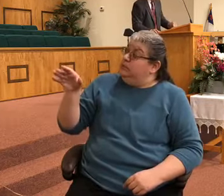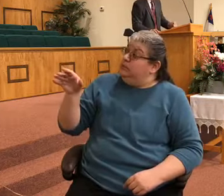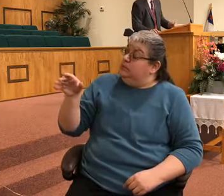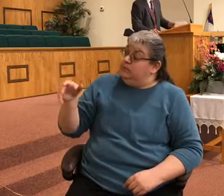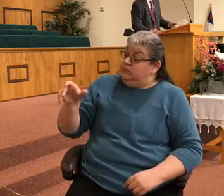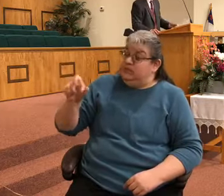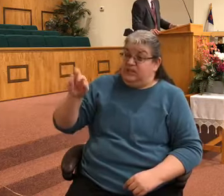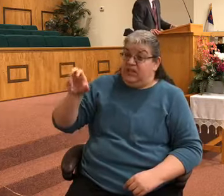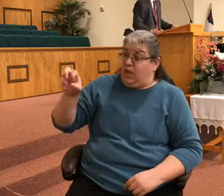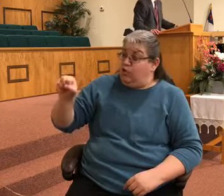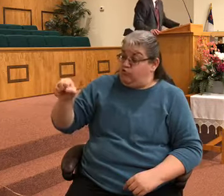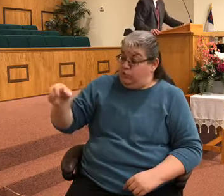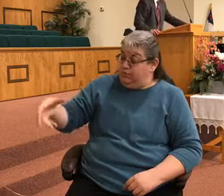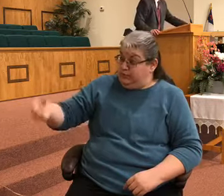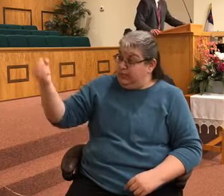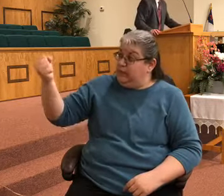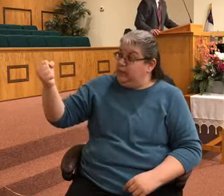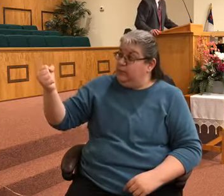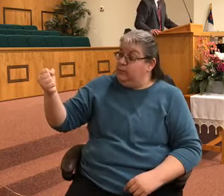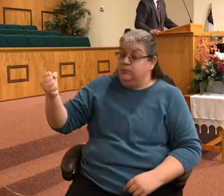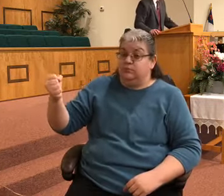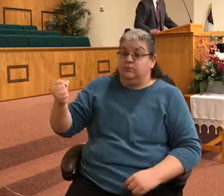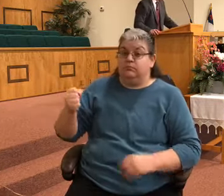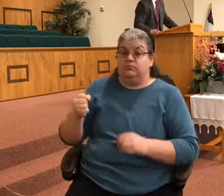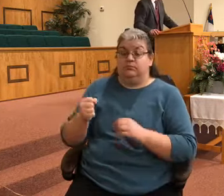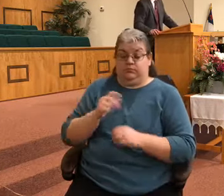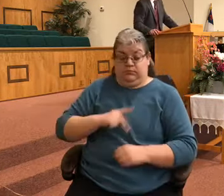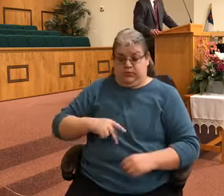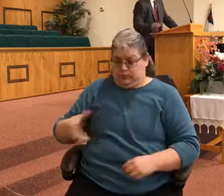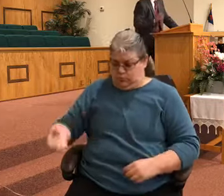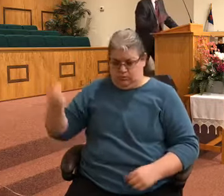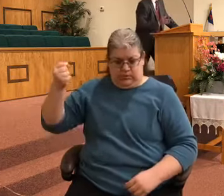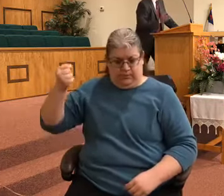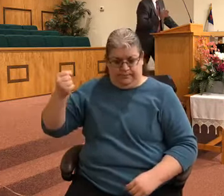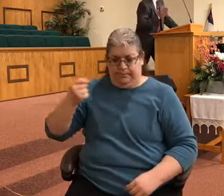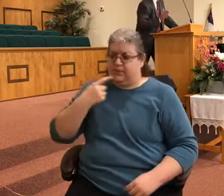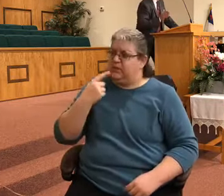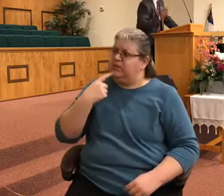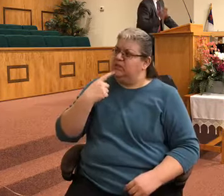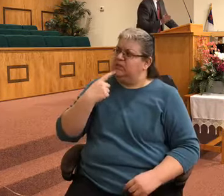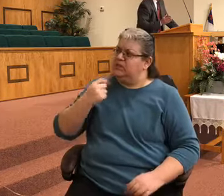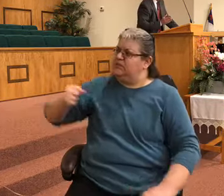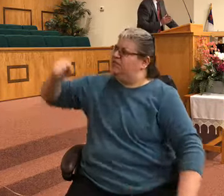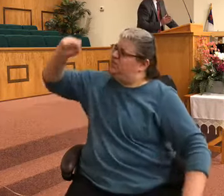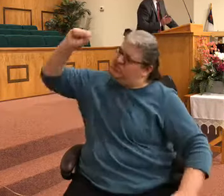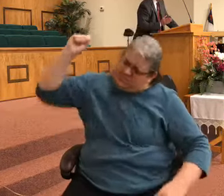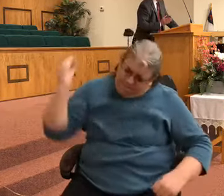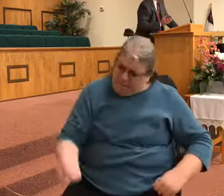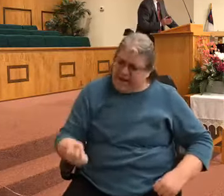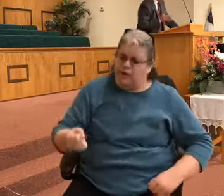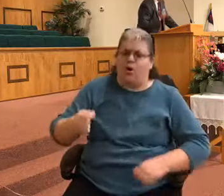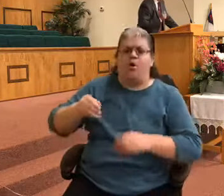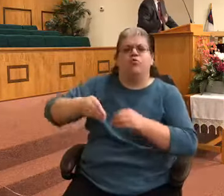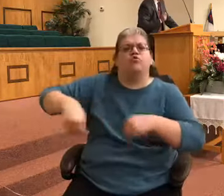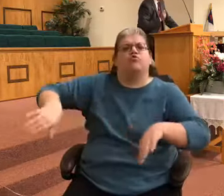them. And he said unto the king of Israel, Smite upon the ground. And he smoked